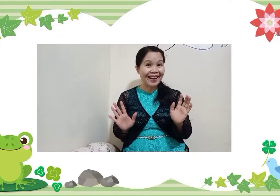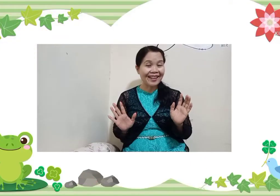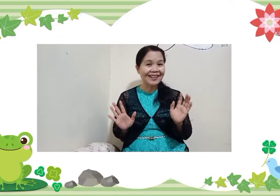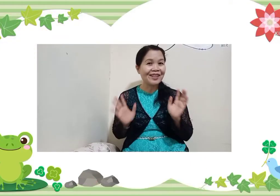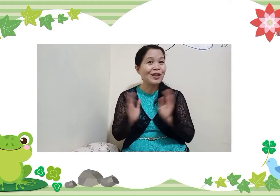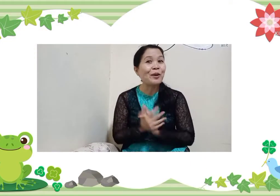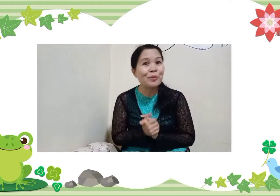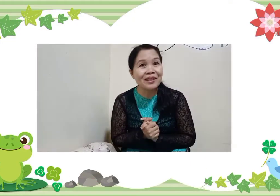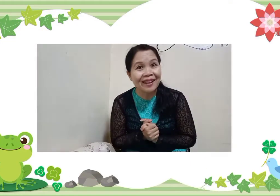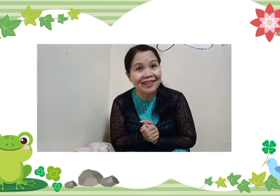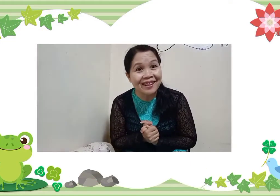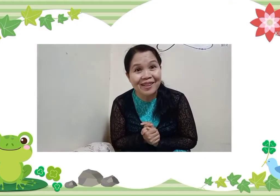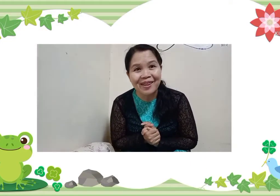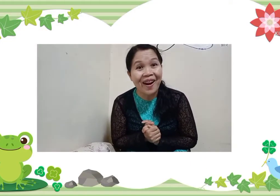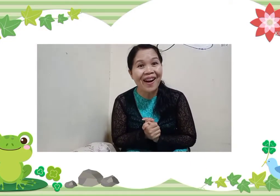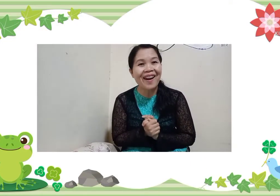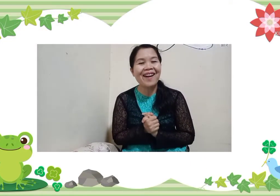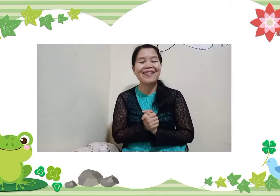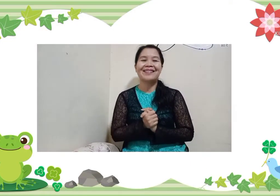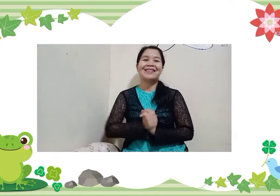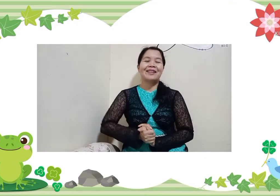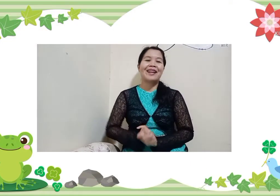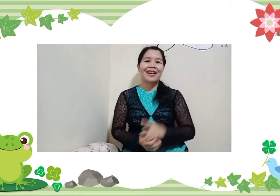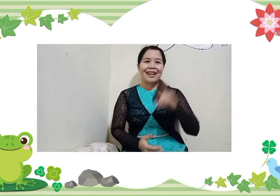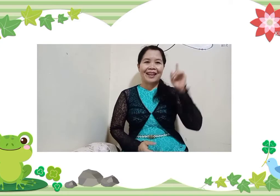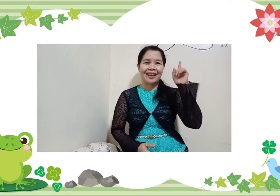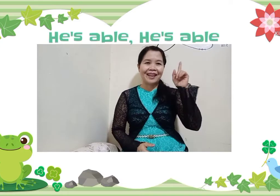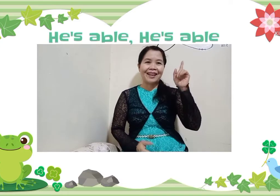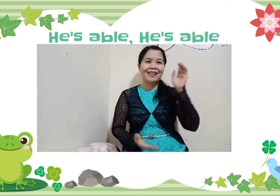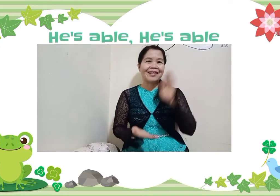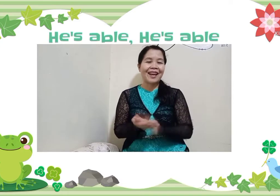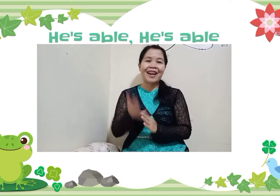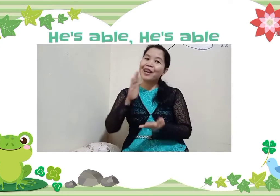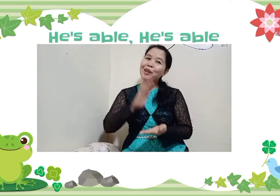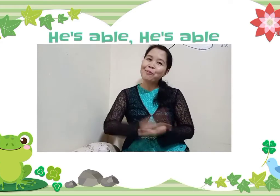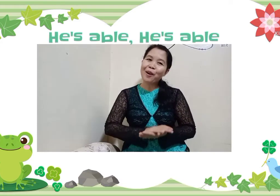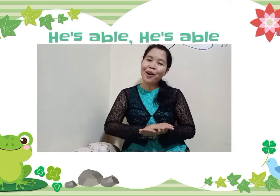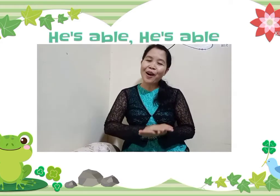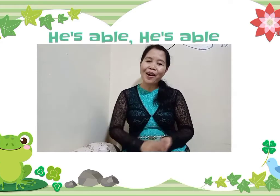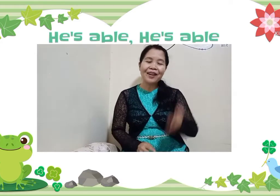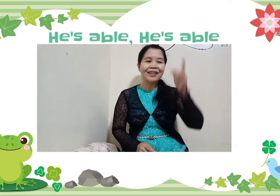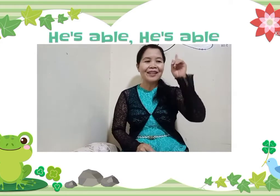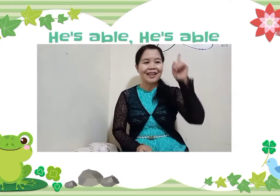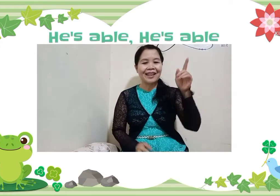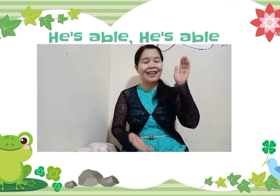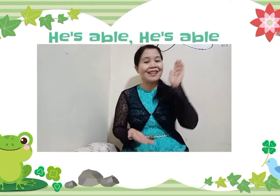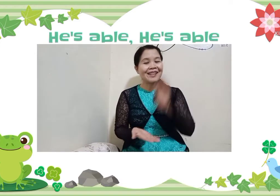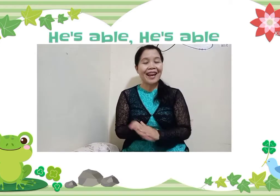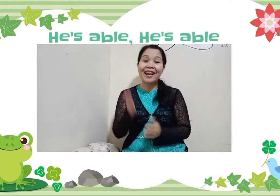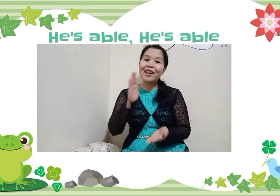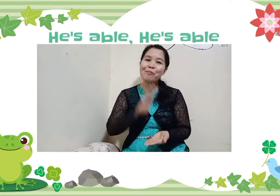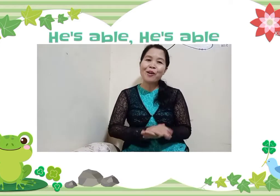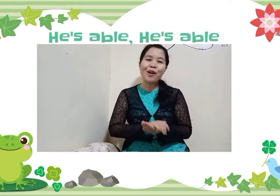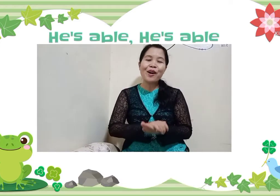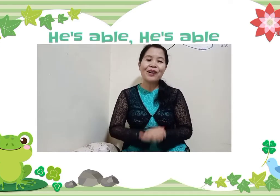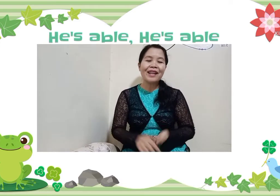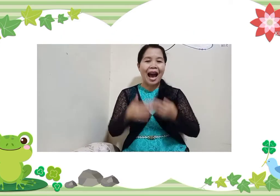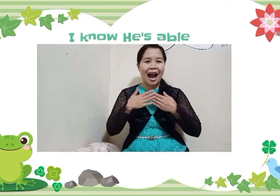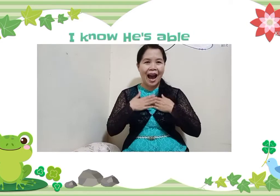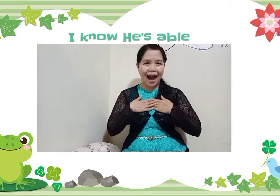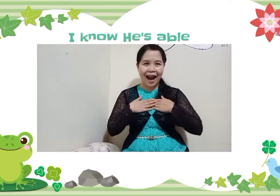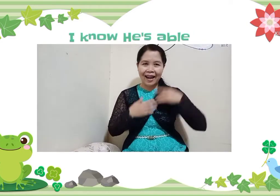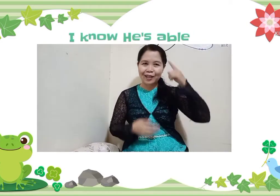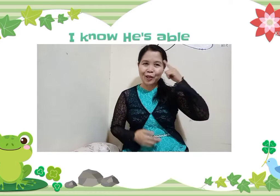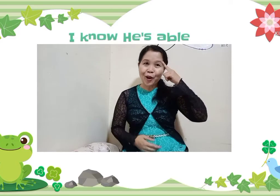Okay, shall we start the song? He is able, he is able,